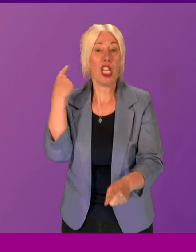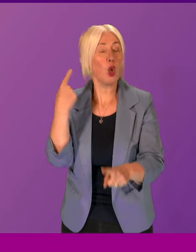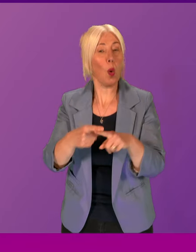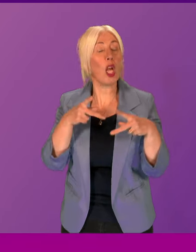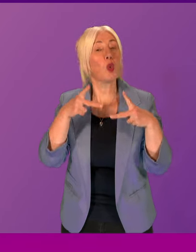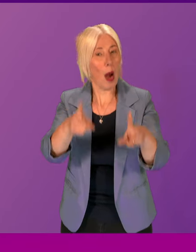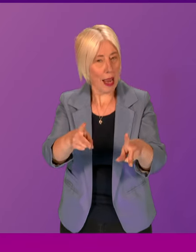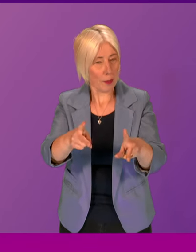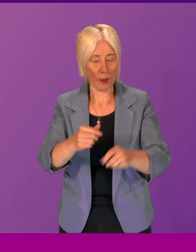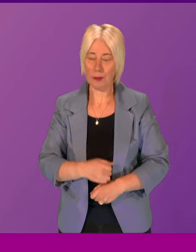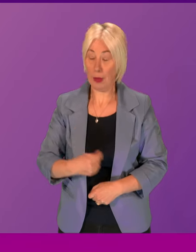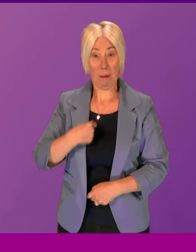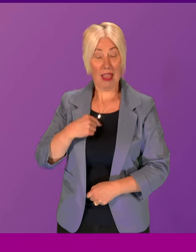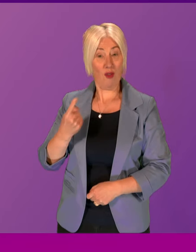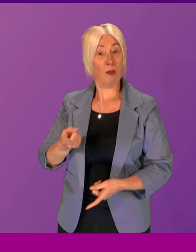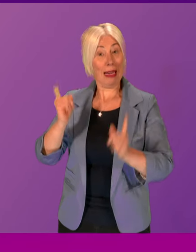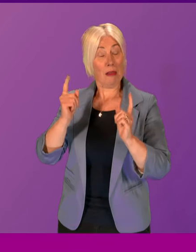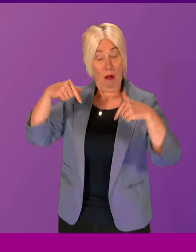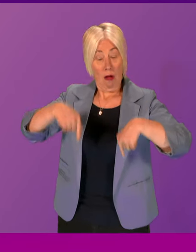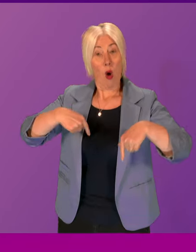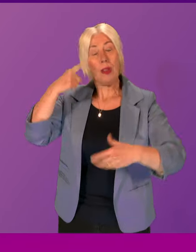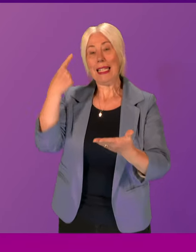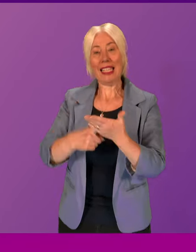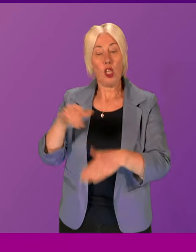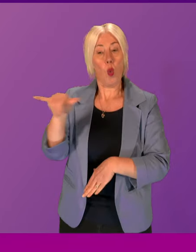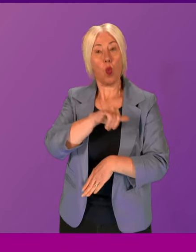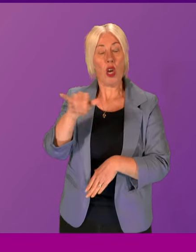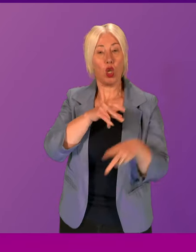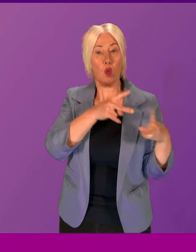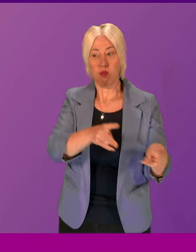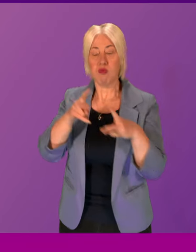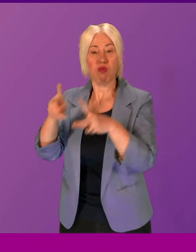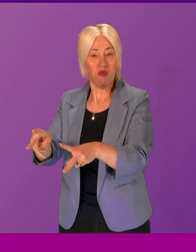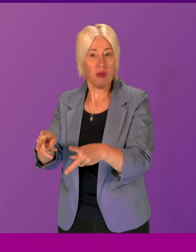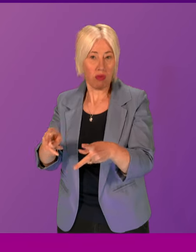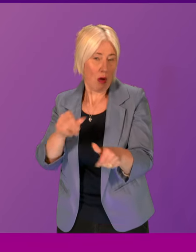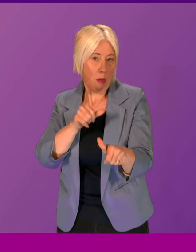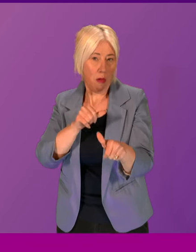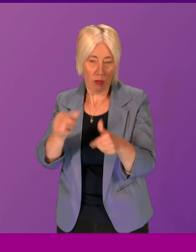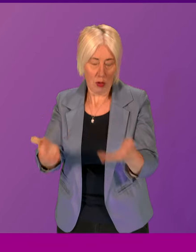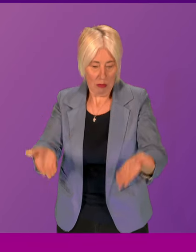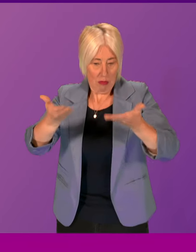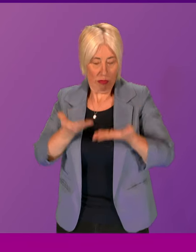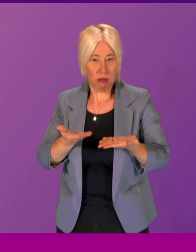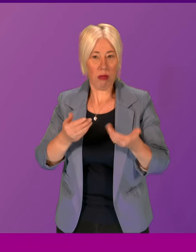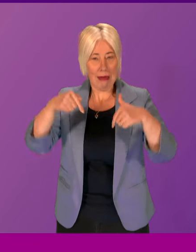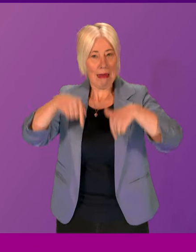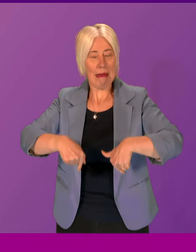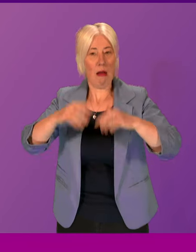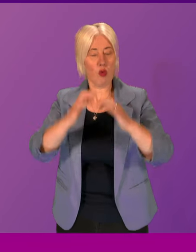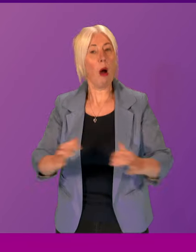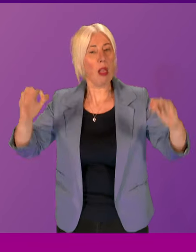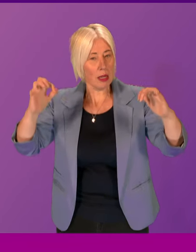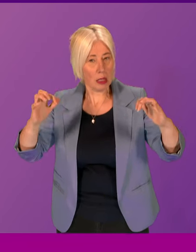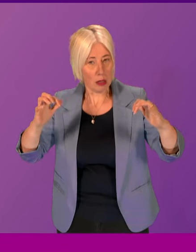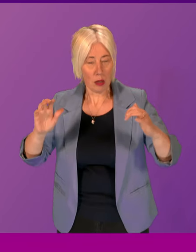route. I, as the First Minister of Scotland, will decide what legislative route, of course, is brought forward to this Parliament